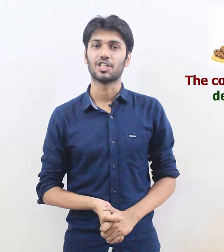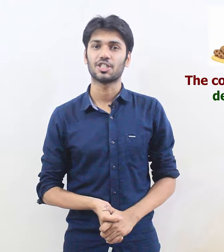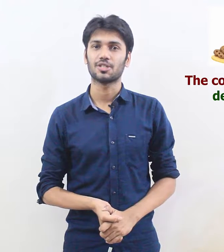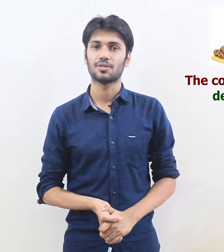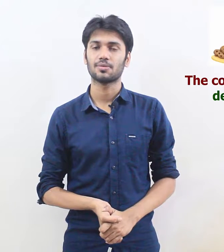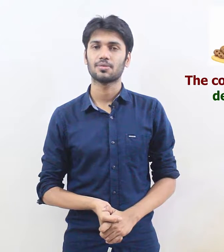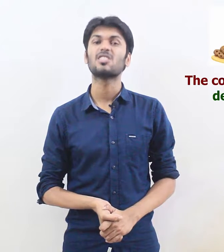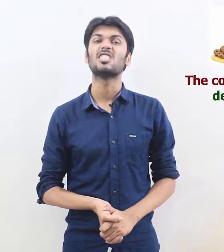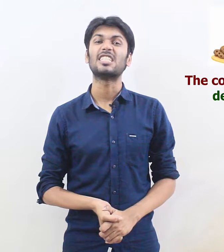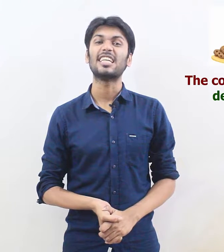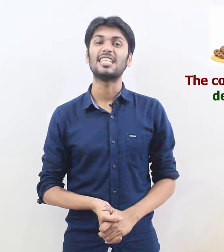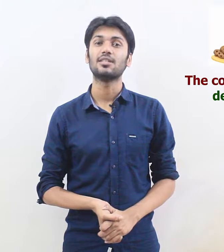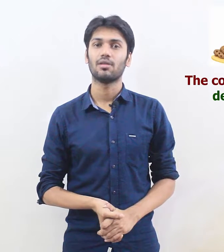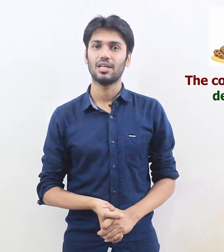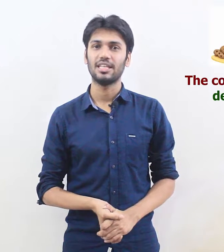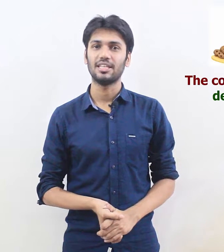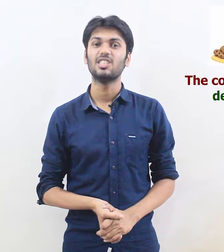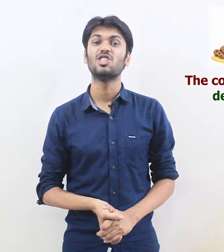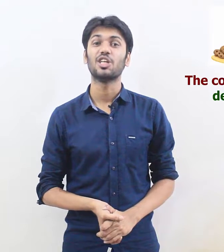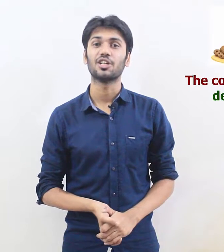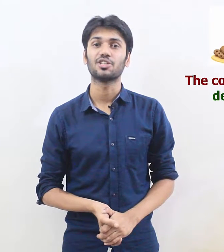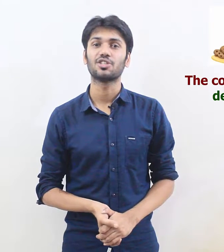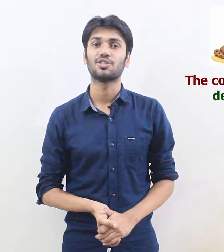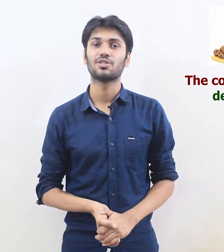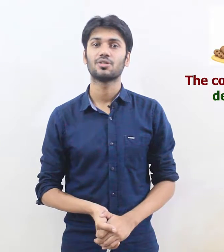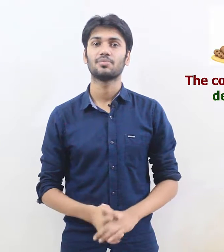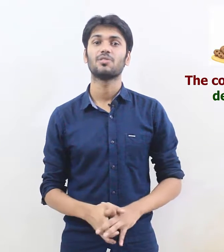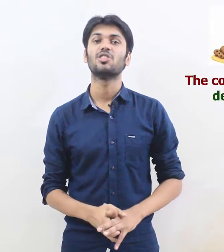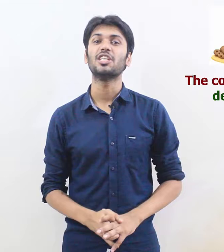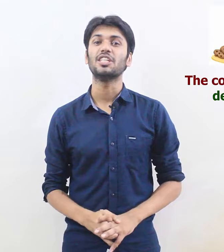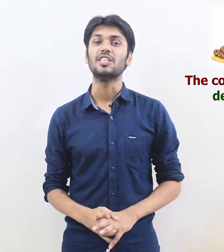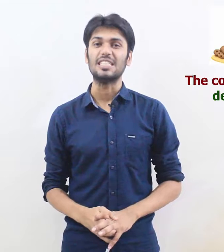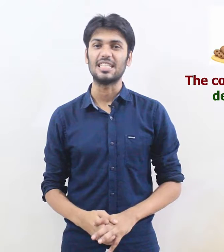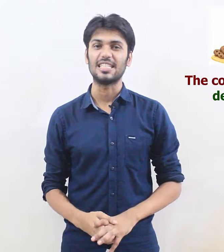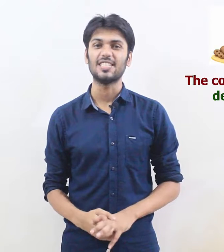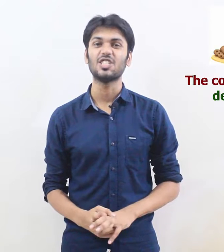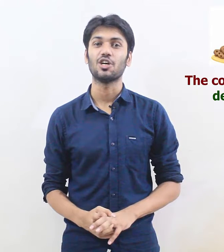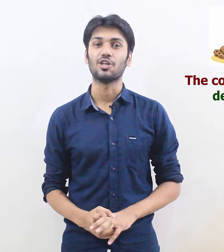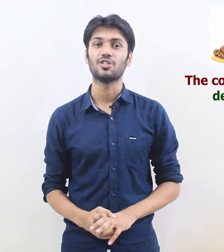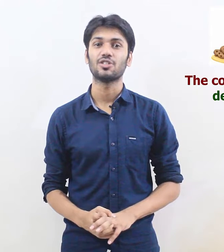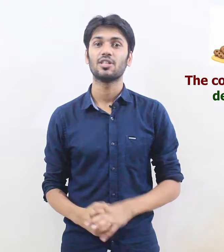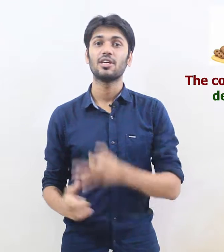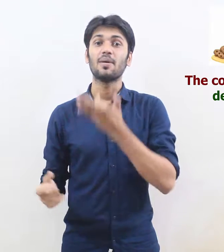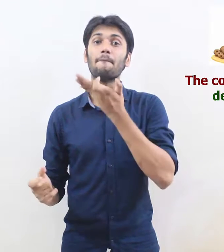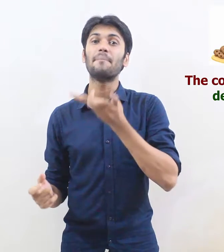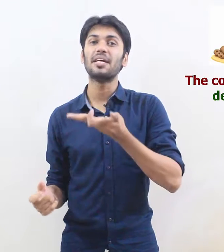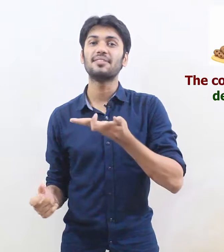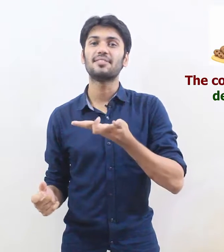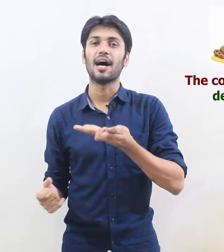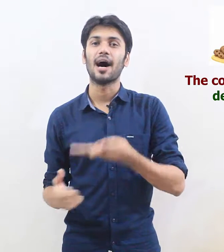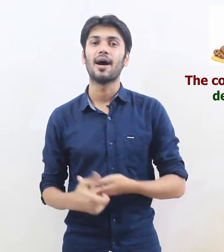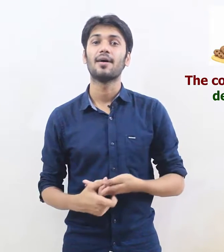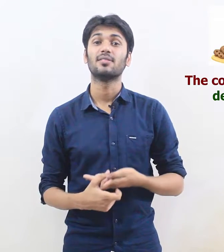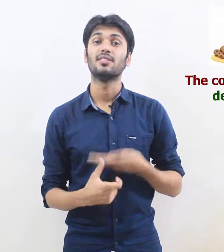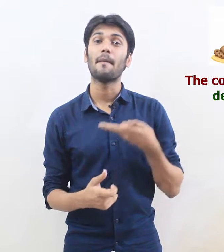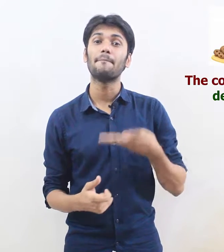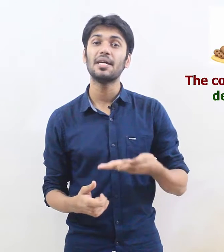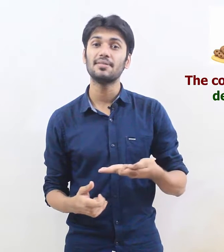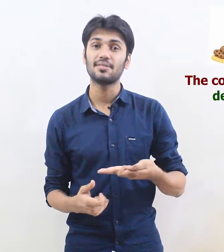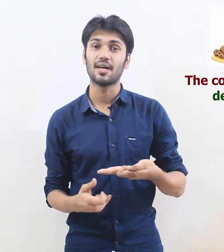-cous d-l-l-i-i-cous pizza the pizza